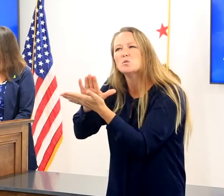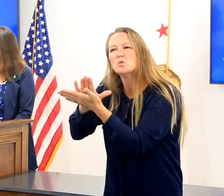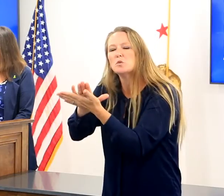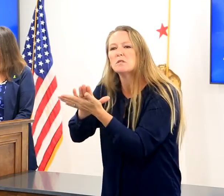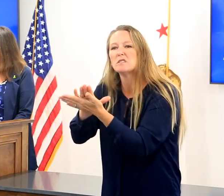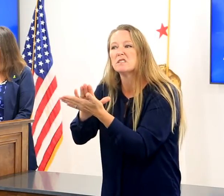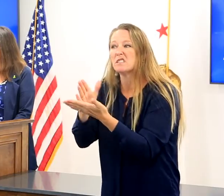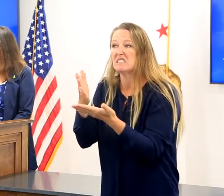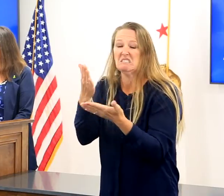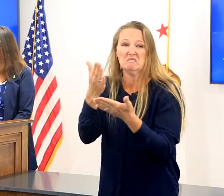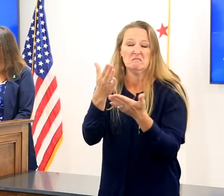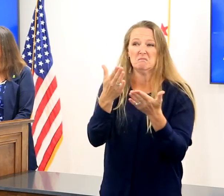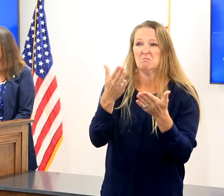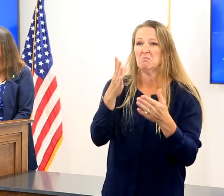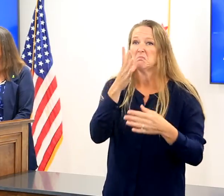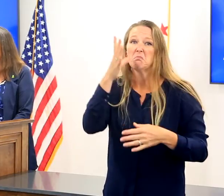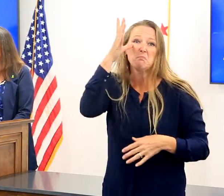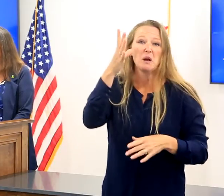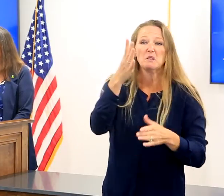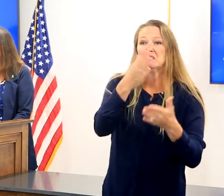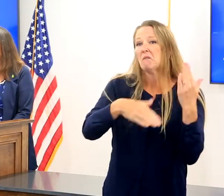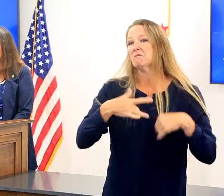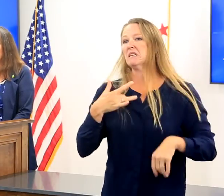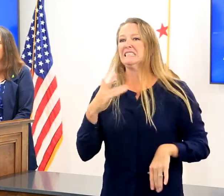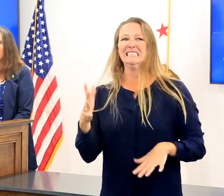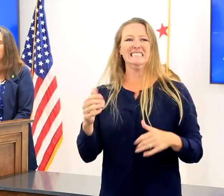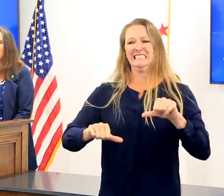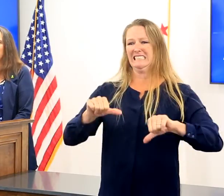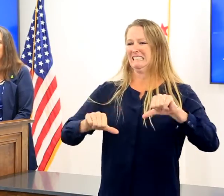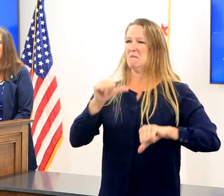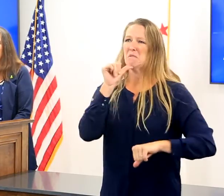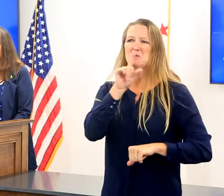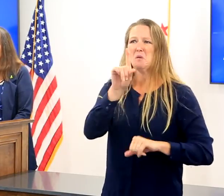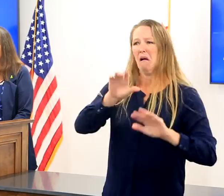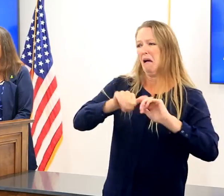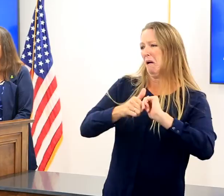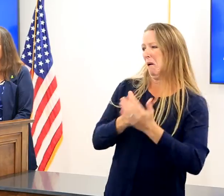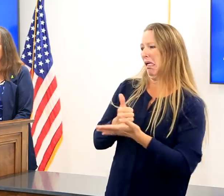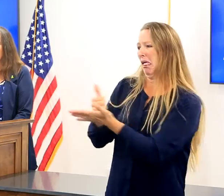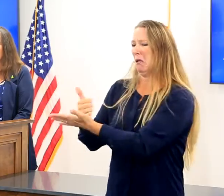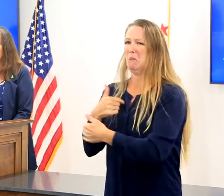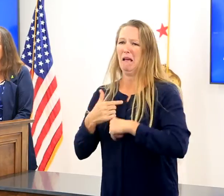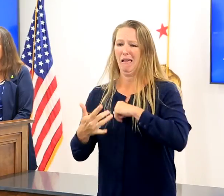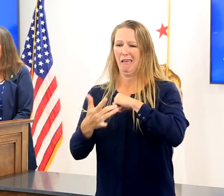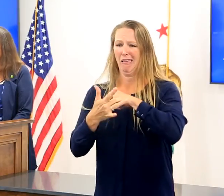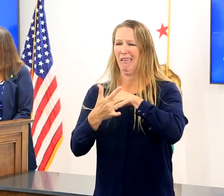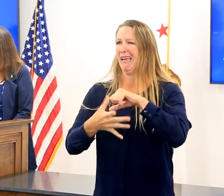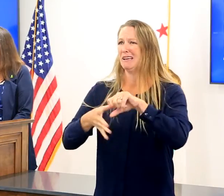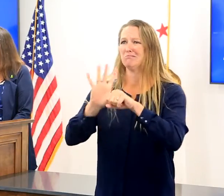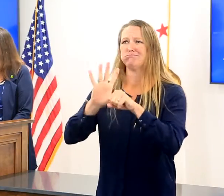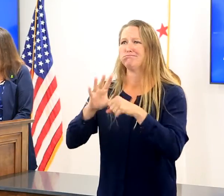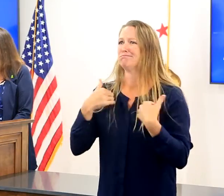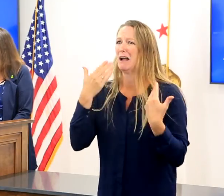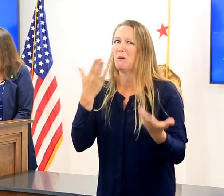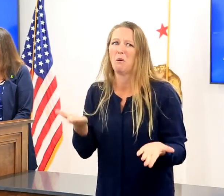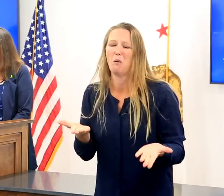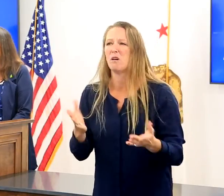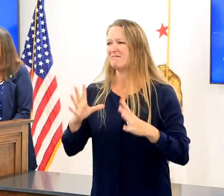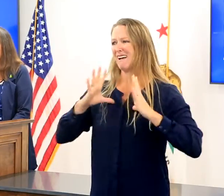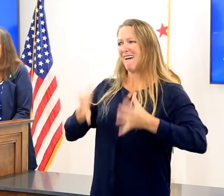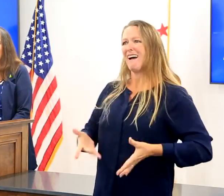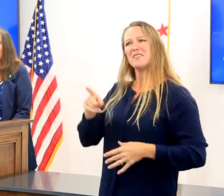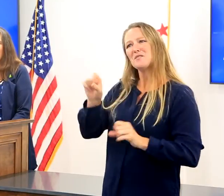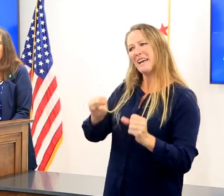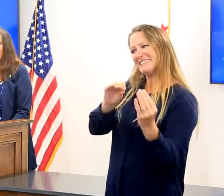technology or the content. That's okay. You have still many things that you can help teach your kids. Budgeting, cooking,